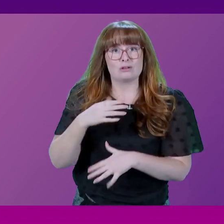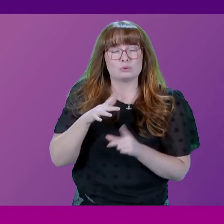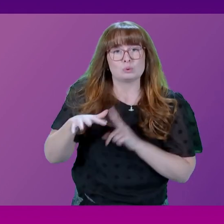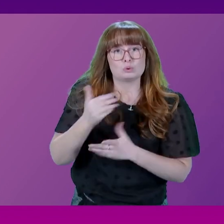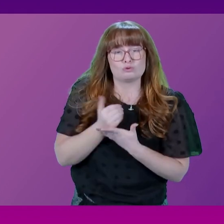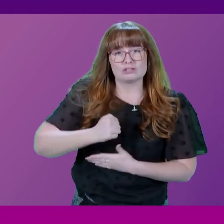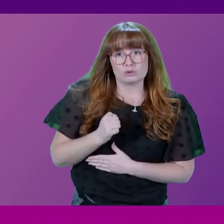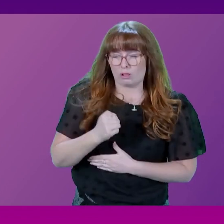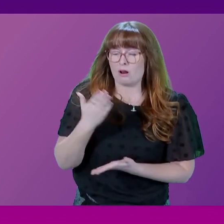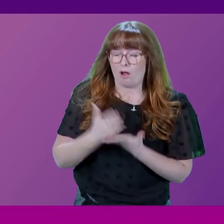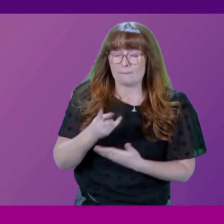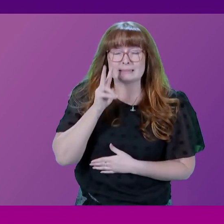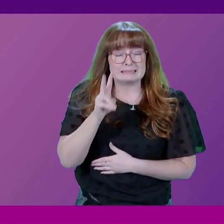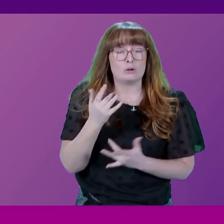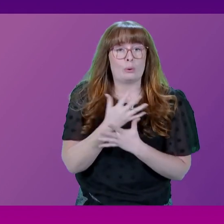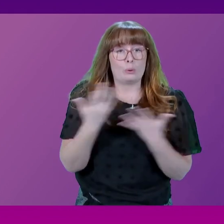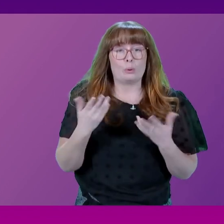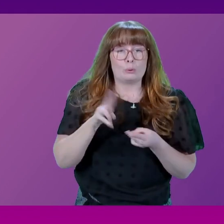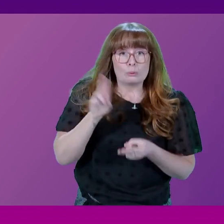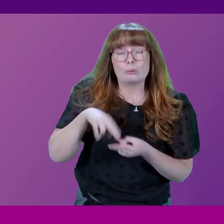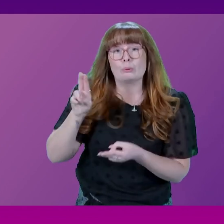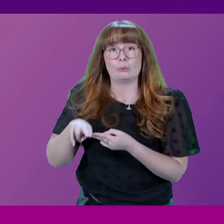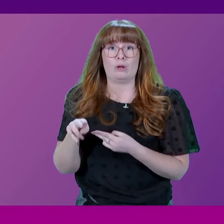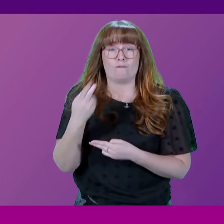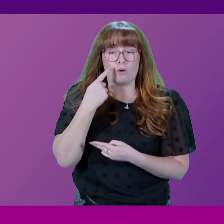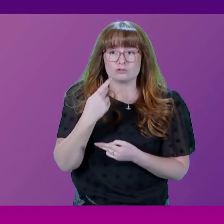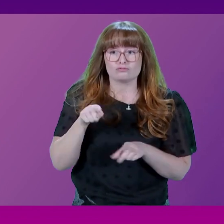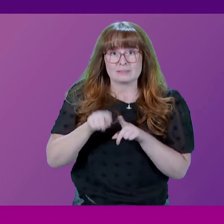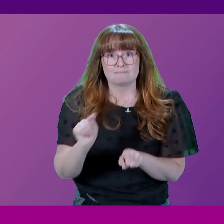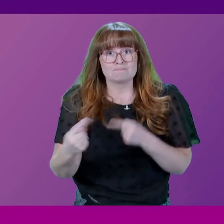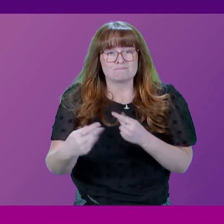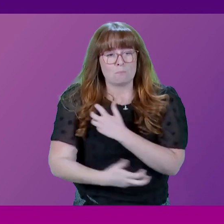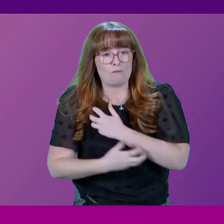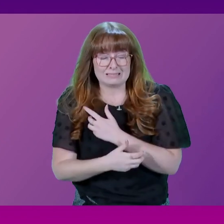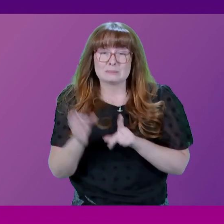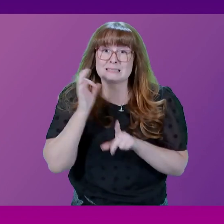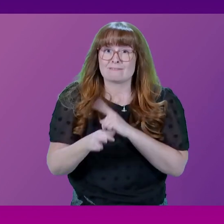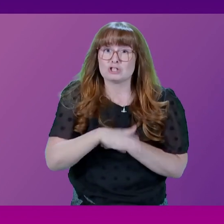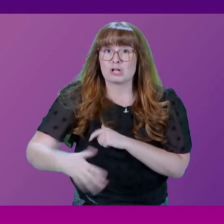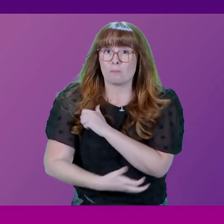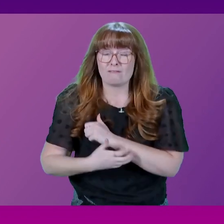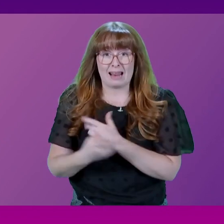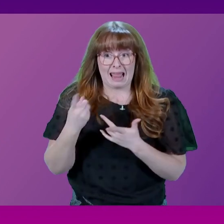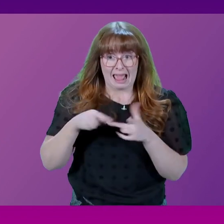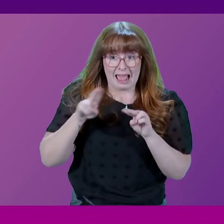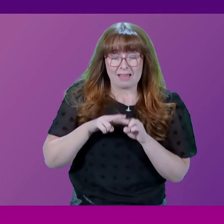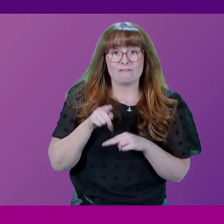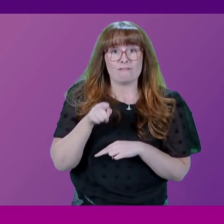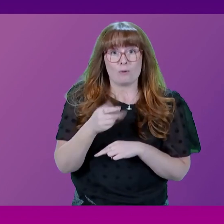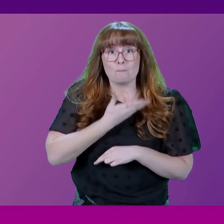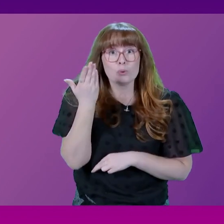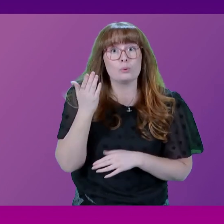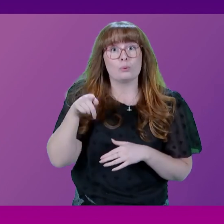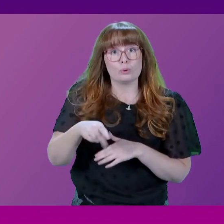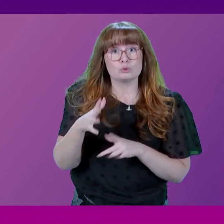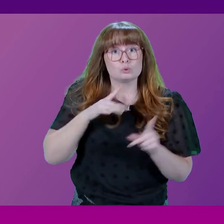we have seen significant results when it comes to tackling poverty and child poverty in particular and that wouldn't have been possible if it's not for the hard work of